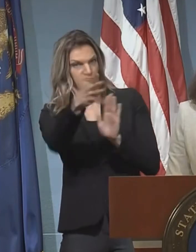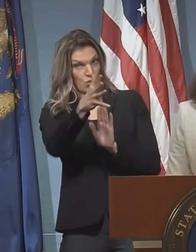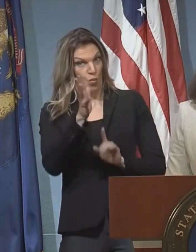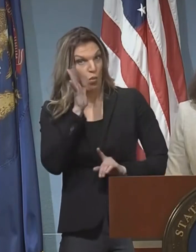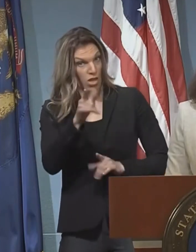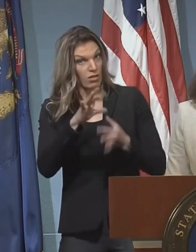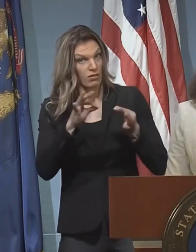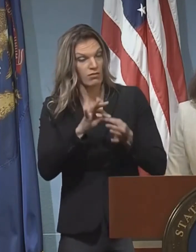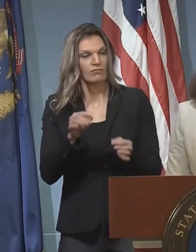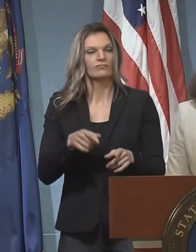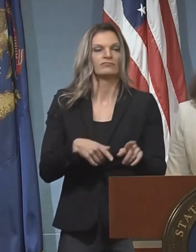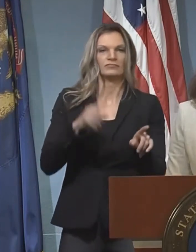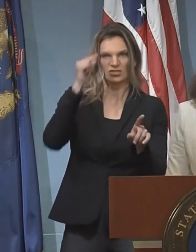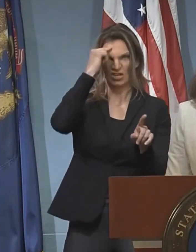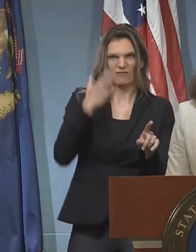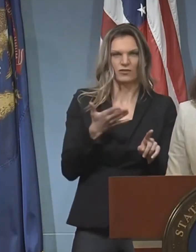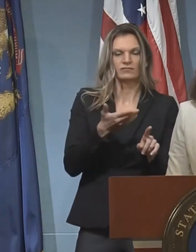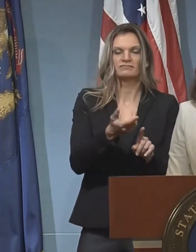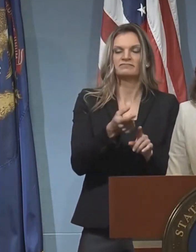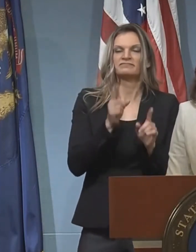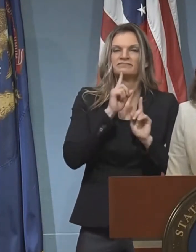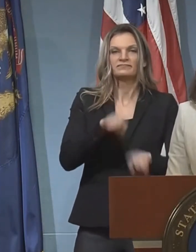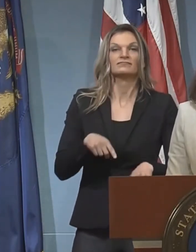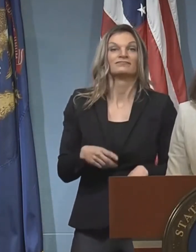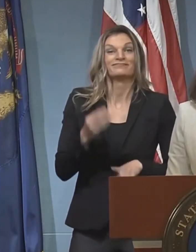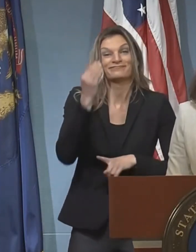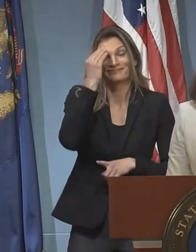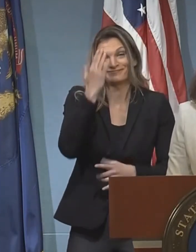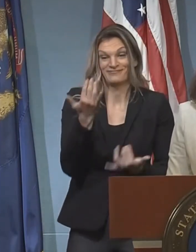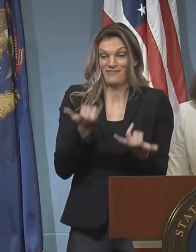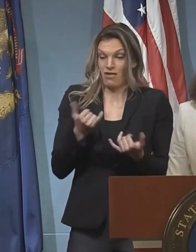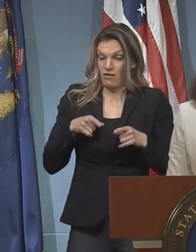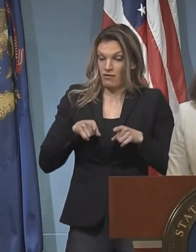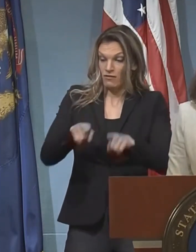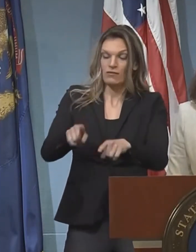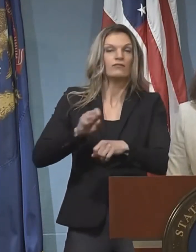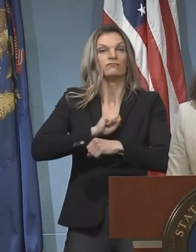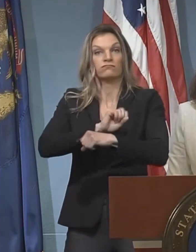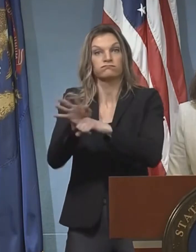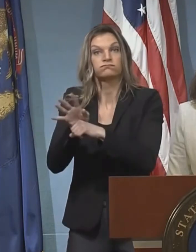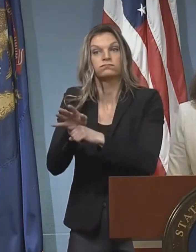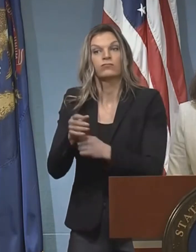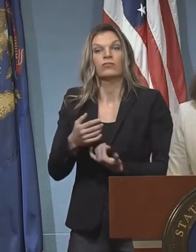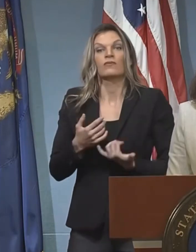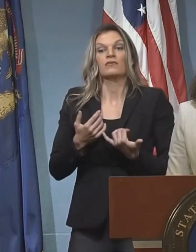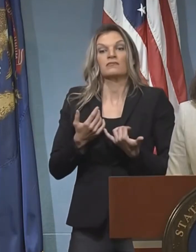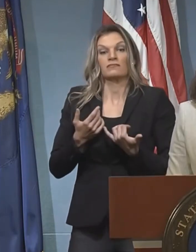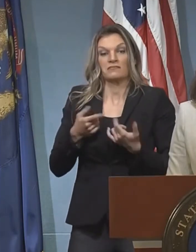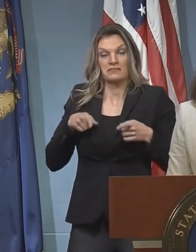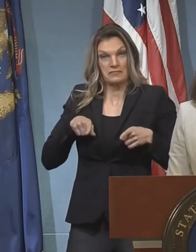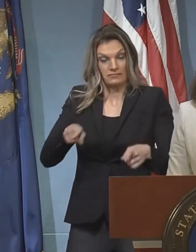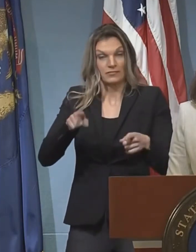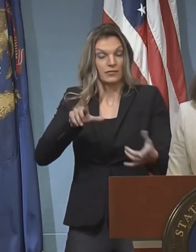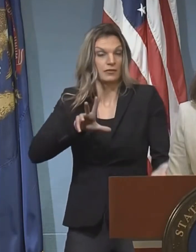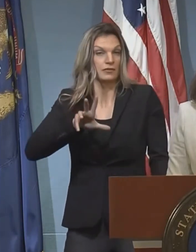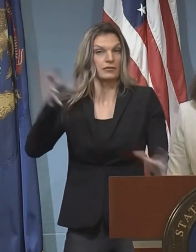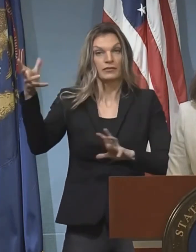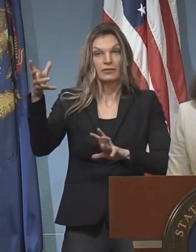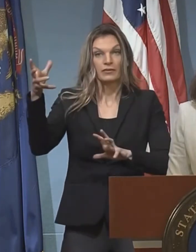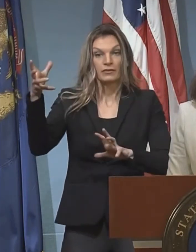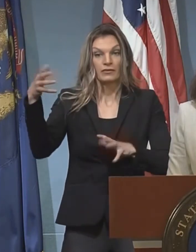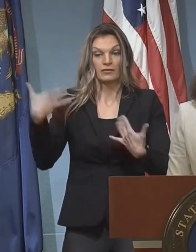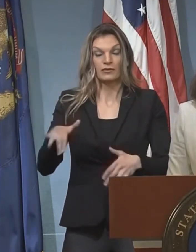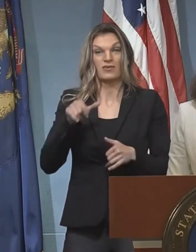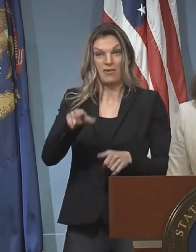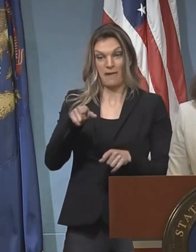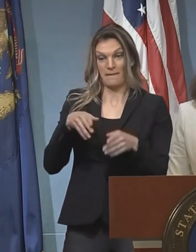In the midst of a global pandemic, it's really important that we refrain from letting public health become